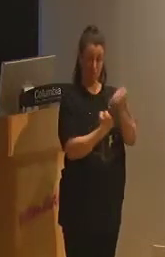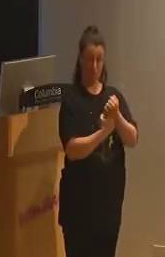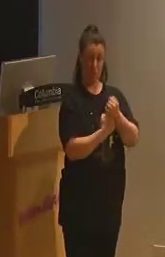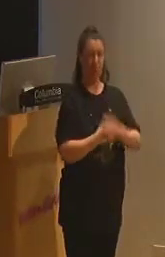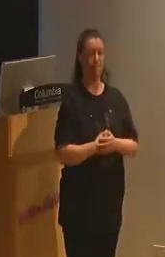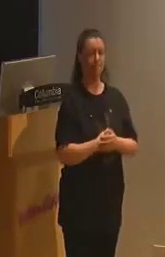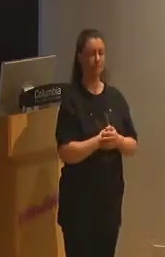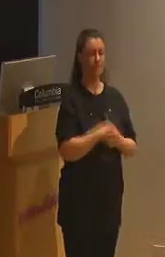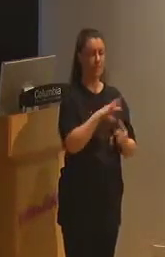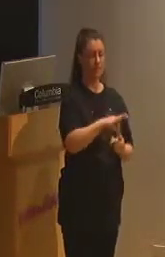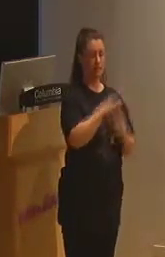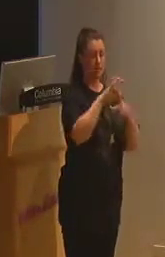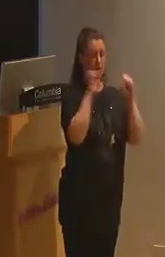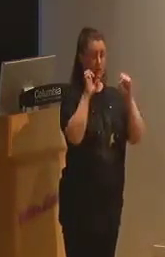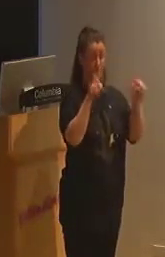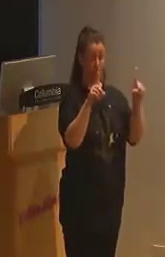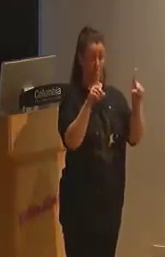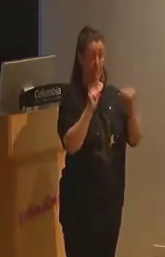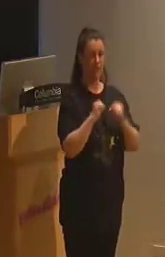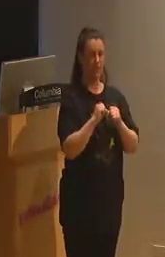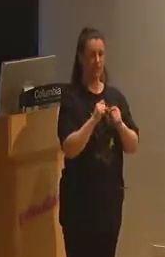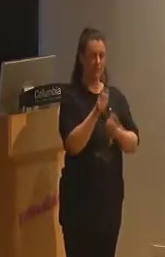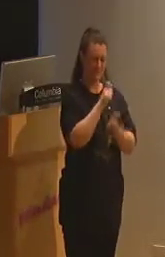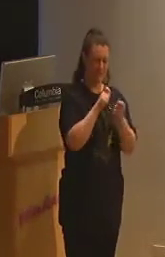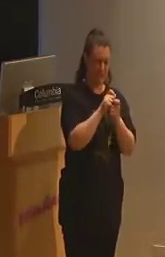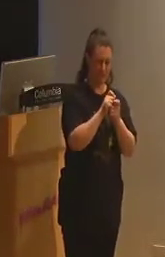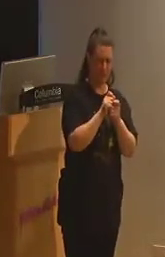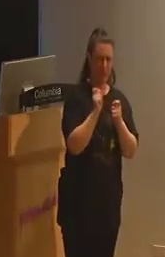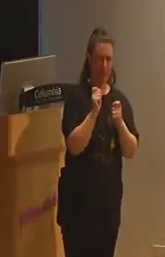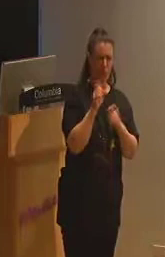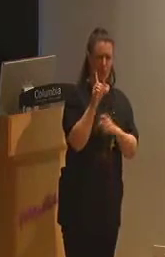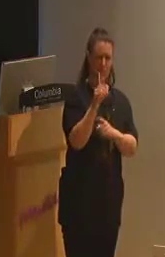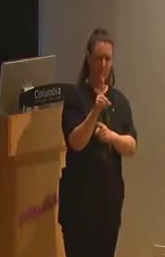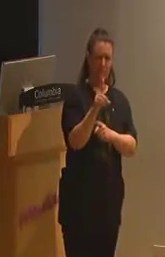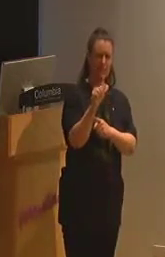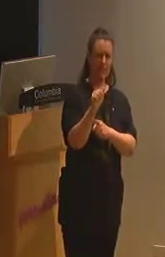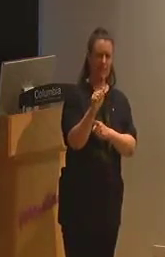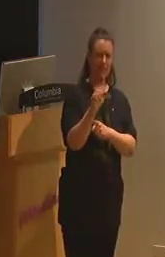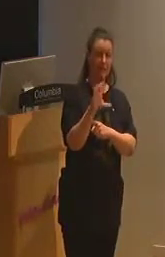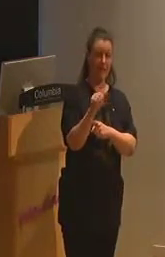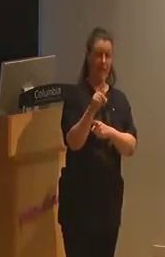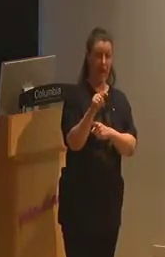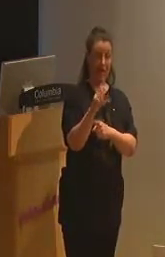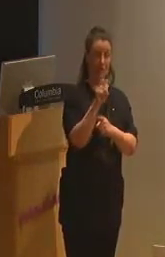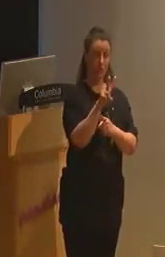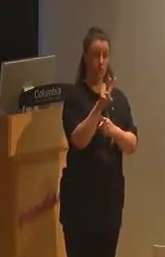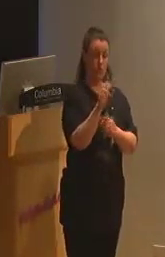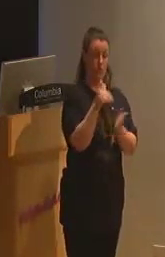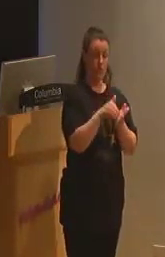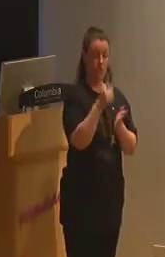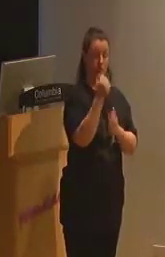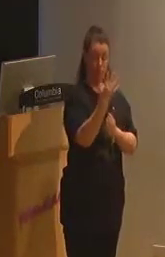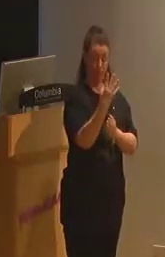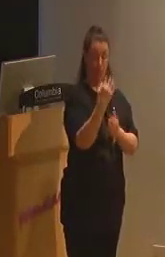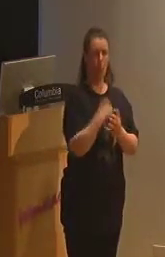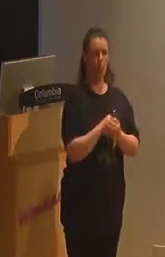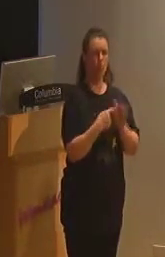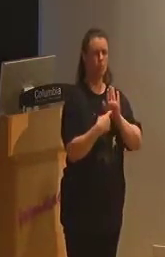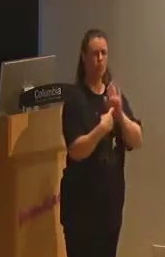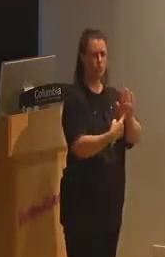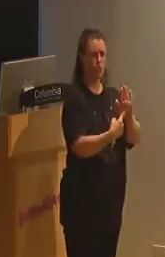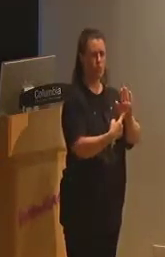particularly on the Individuals with Disabilities Education Act of 2004, showing how the latter exemplifies these